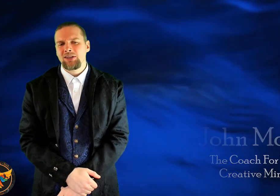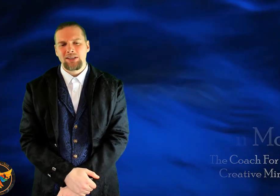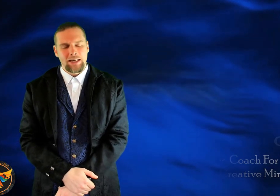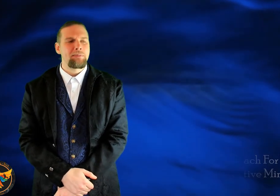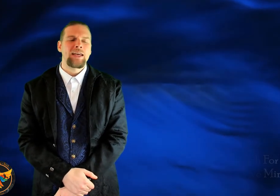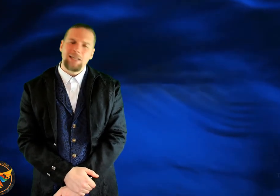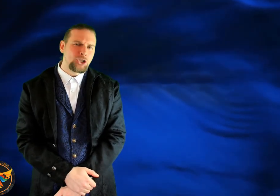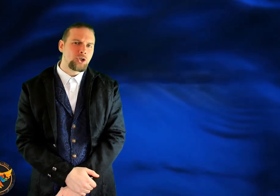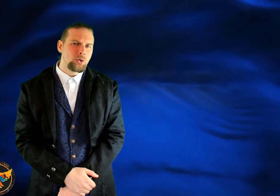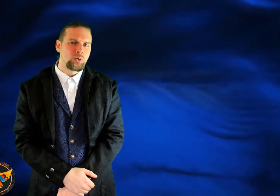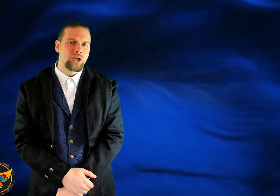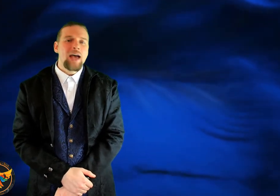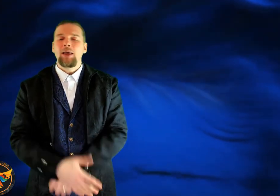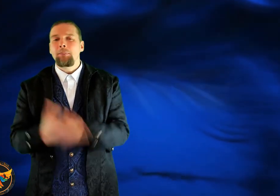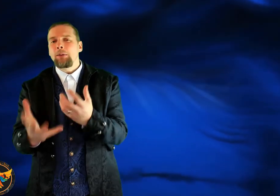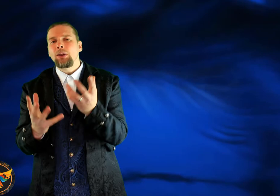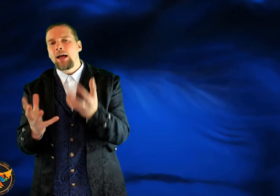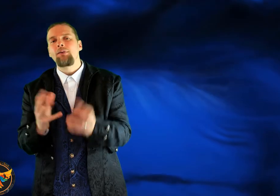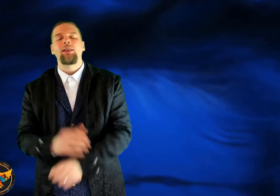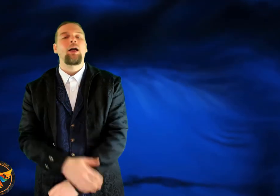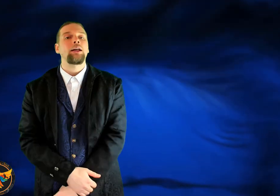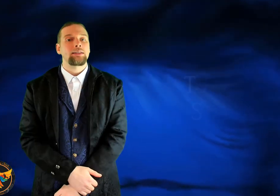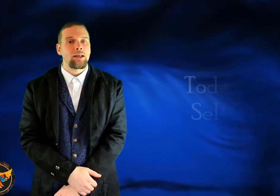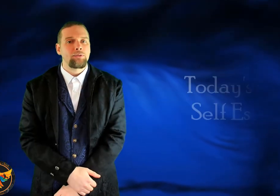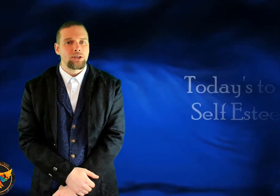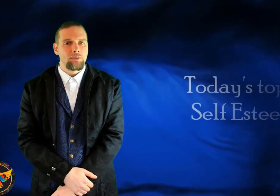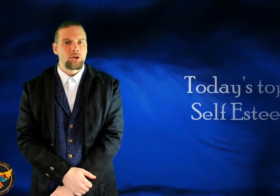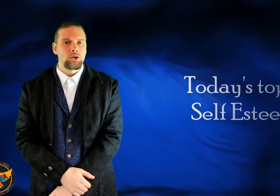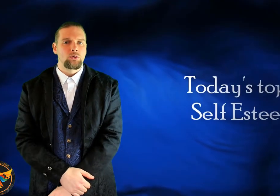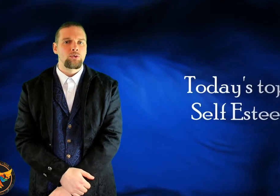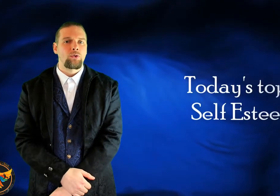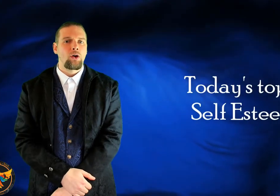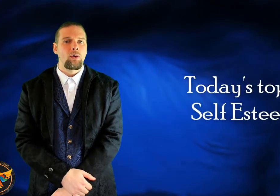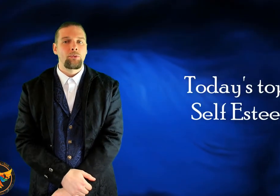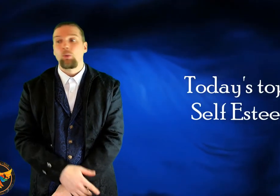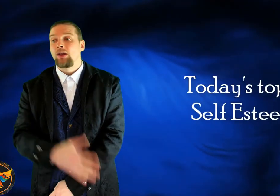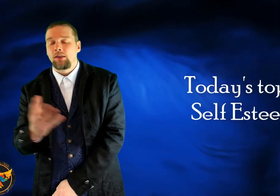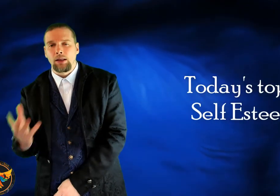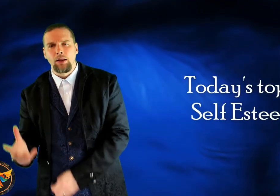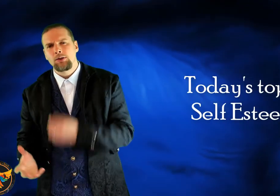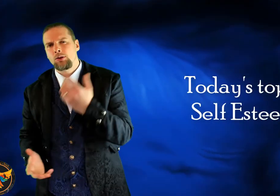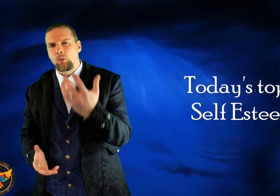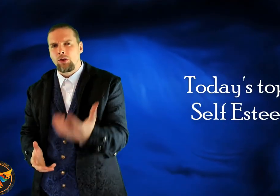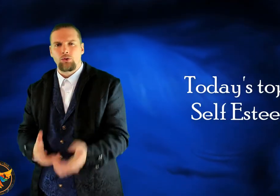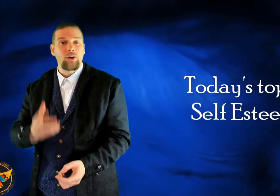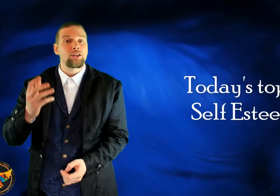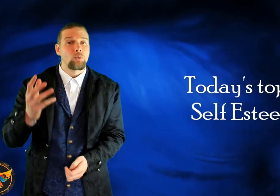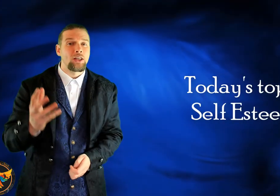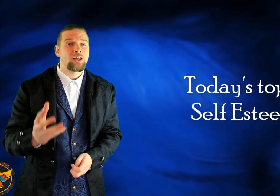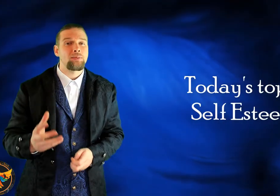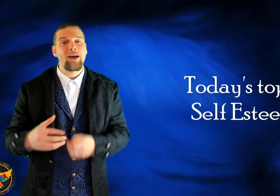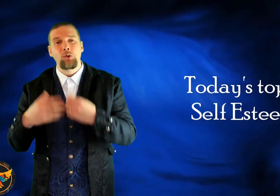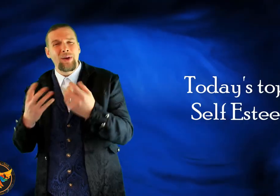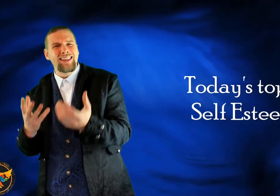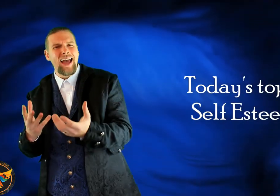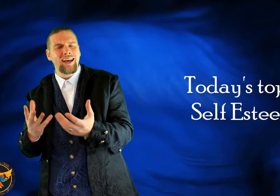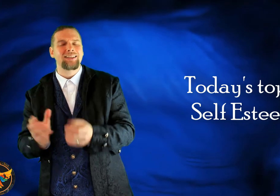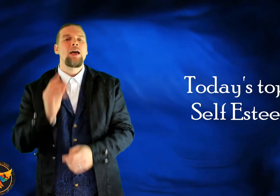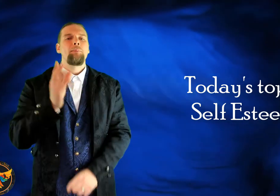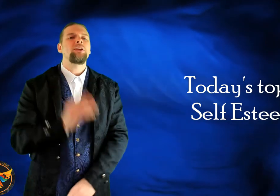-esteem issues. Now, people have a lot of self-esteem issues, from the way that they look to the way they dress, the way they smell, the way they act. But